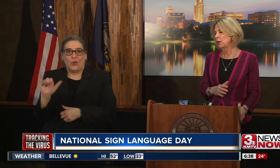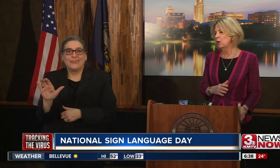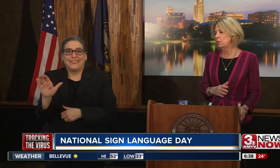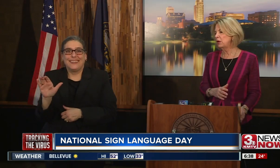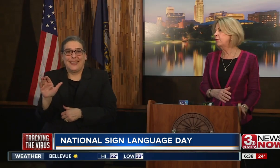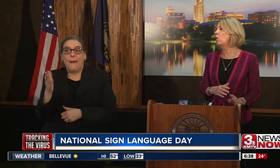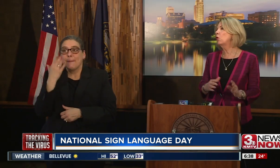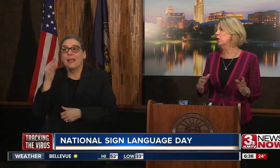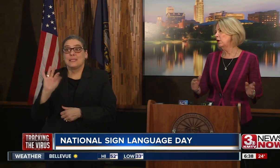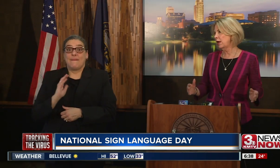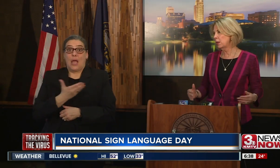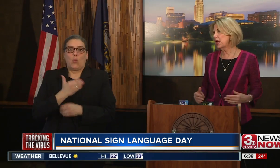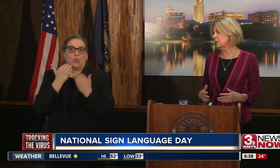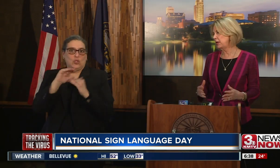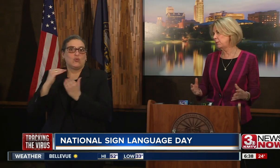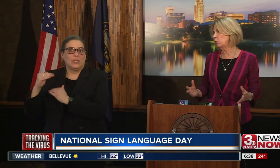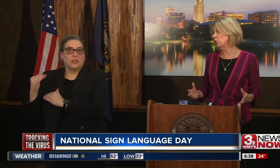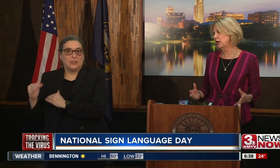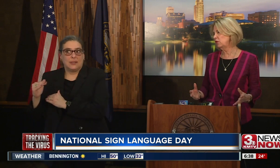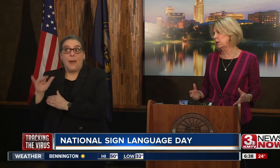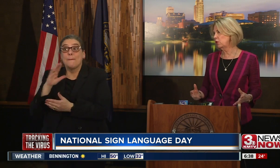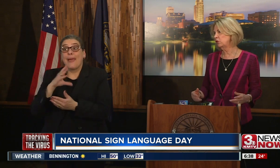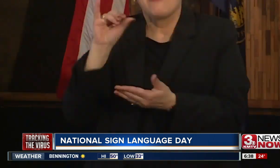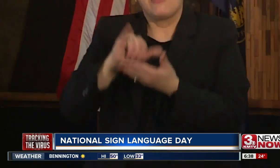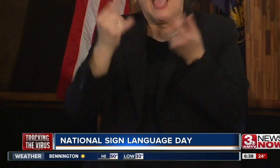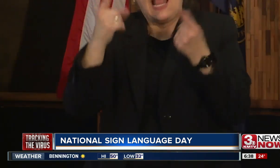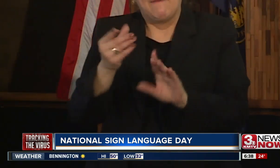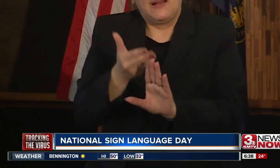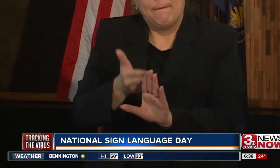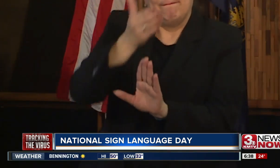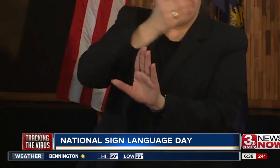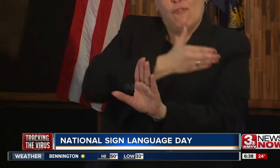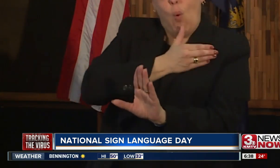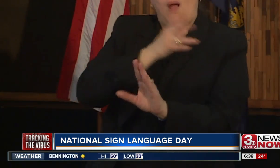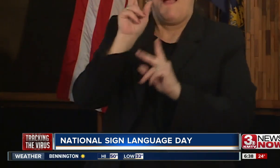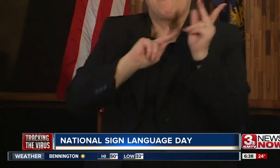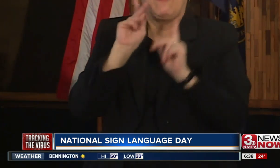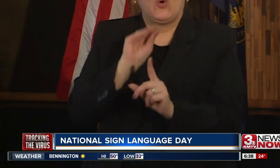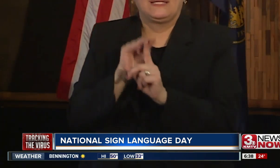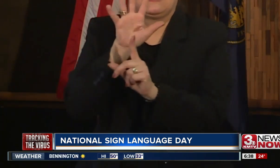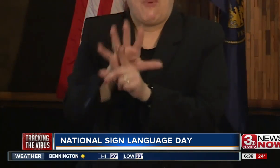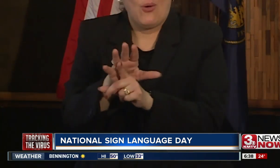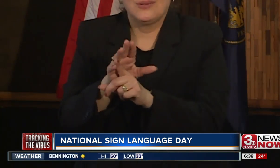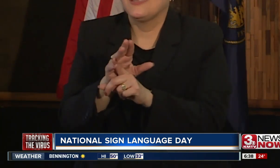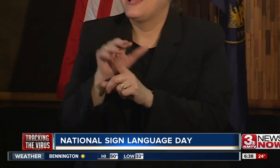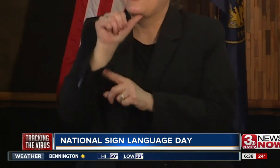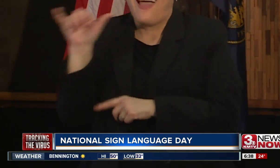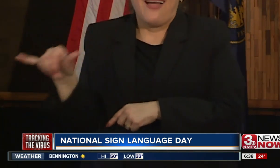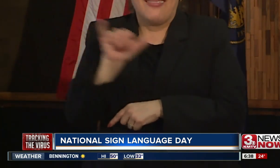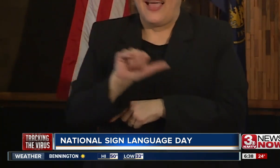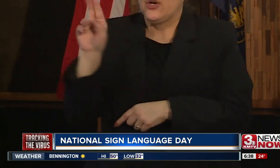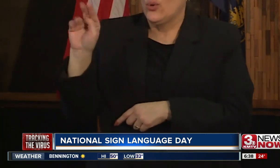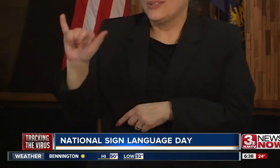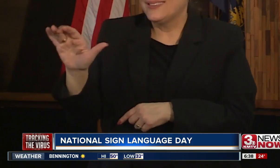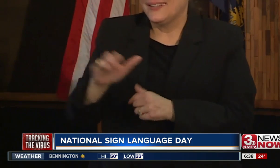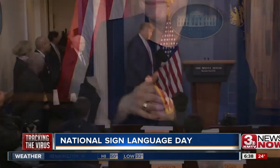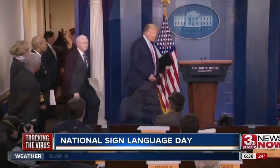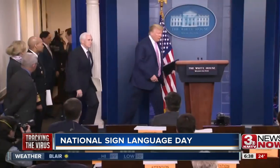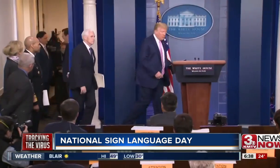Dan and Sharon agree there is a lot to celebrate this National ASL Day. They just ask for people to be more mindful of the different